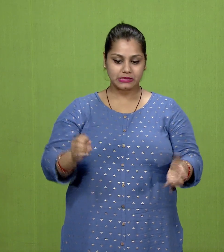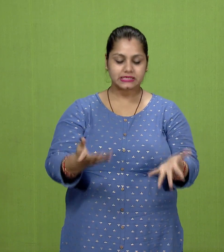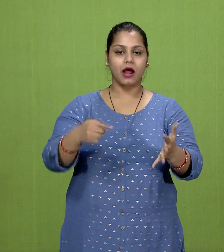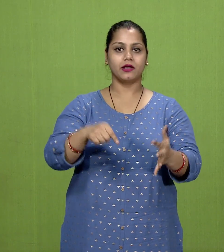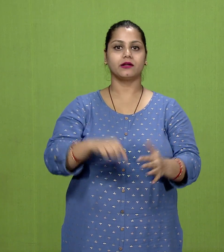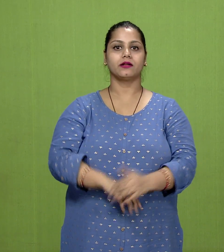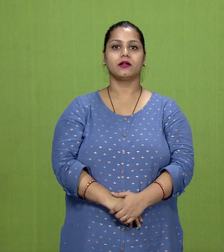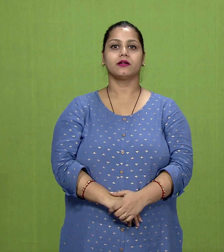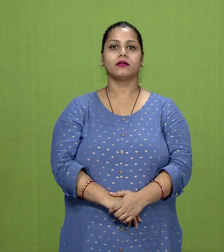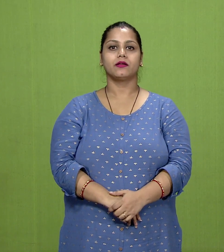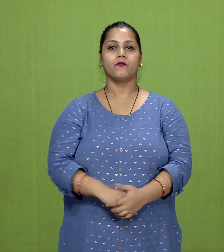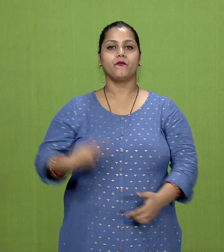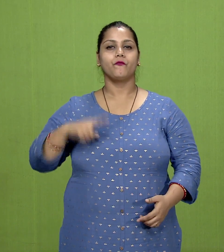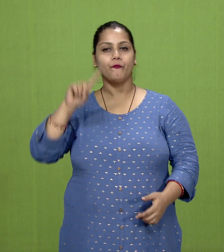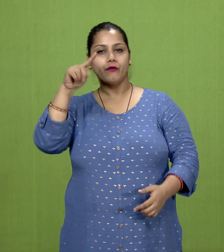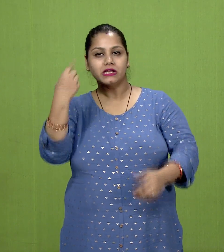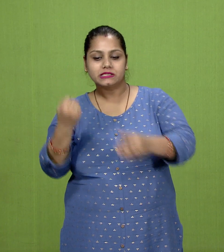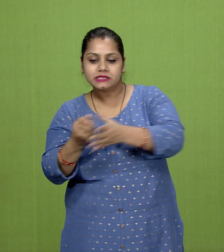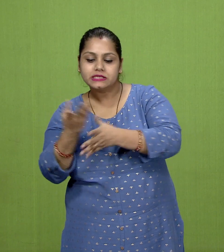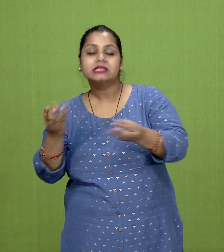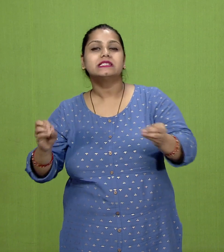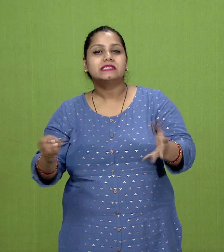was born in 563 BC,